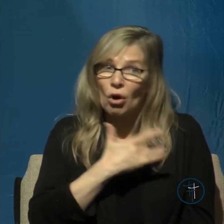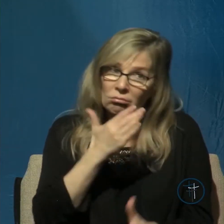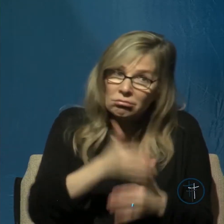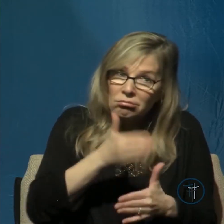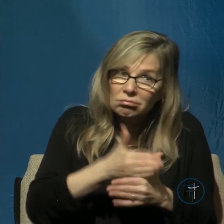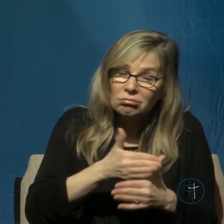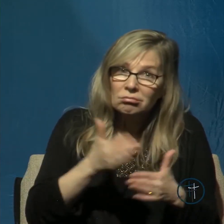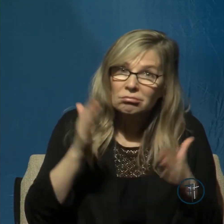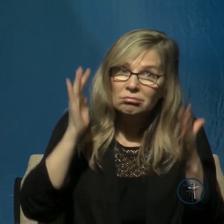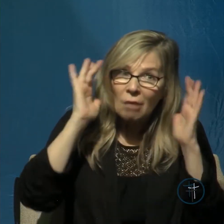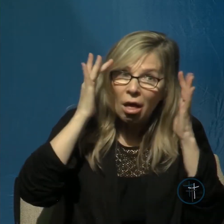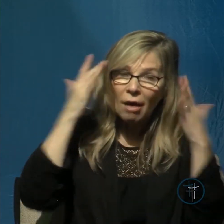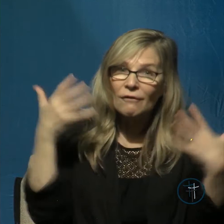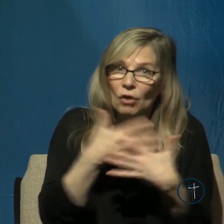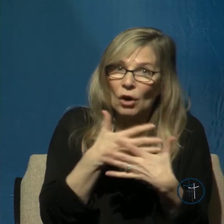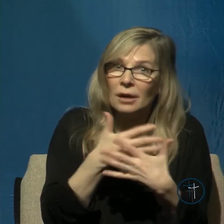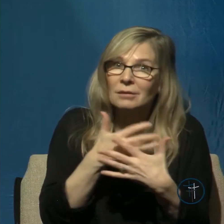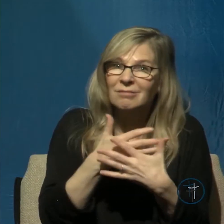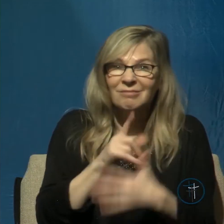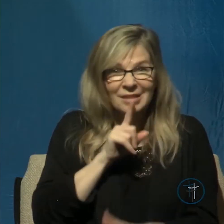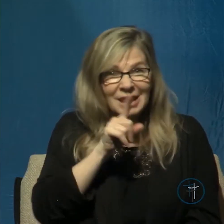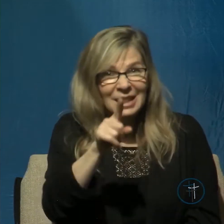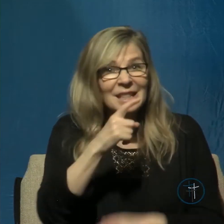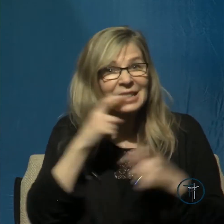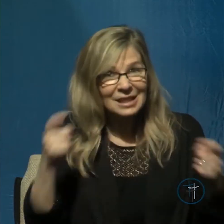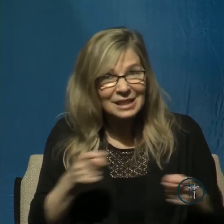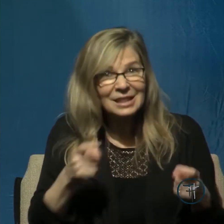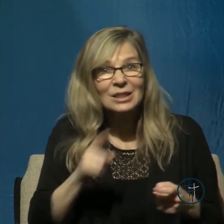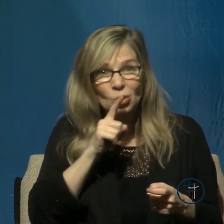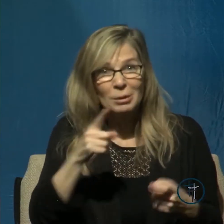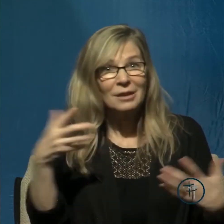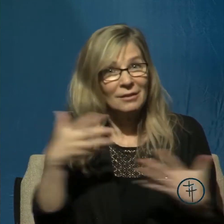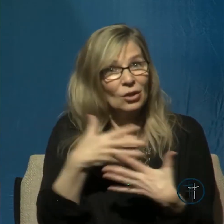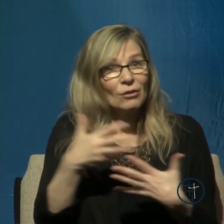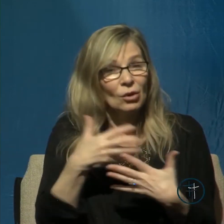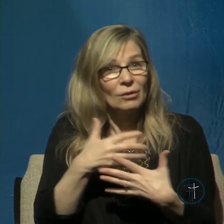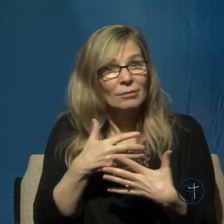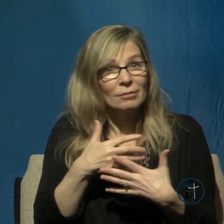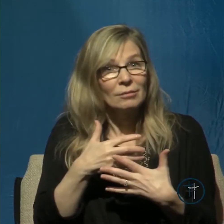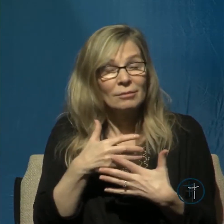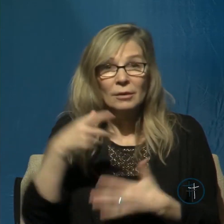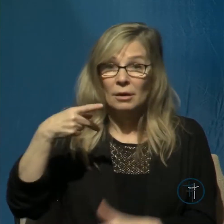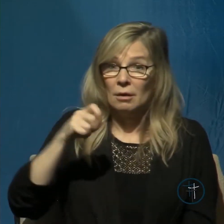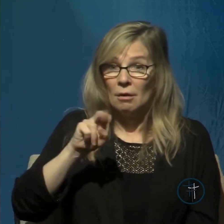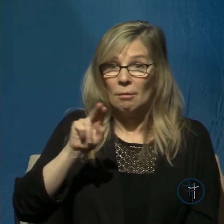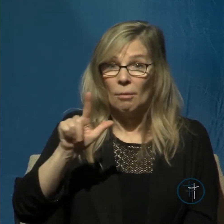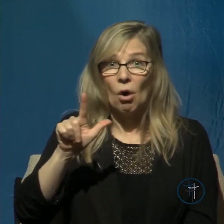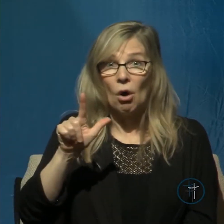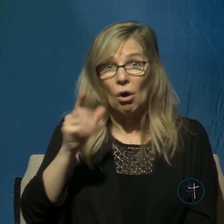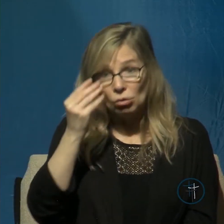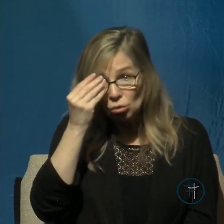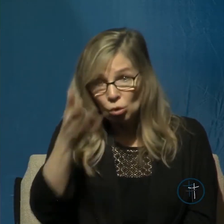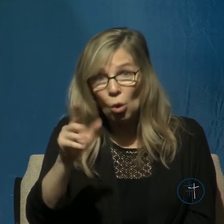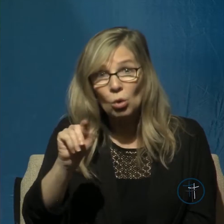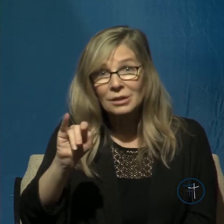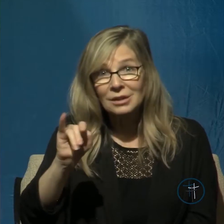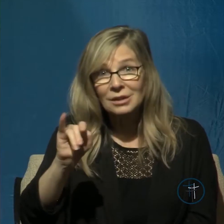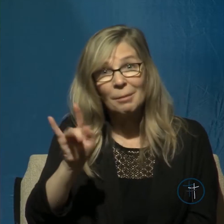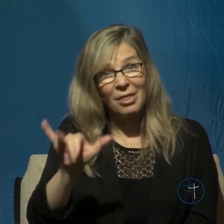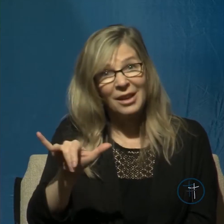It is a sin to be fearful. The Apostle Paul told Timothy in 2 Timothy 1.7, for God has not given us a